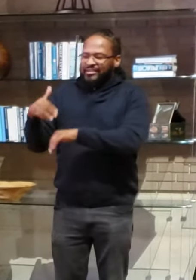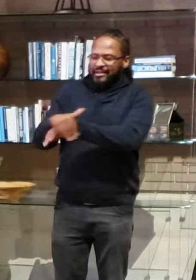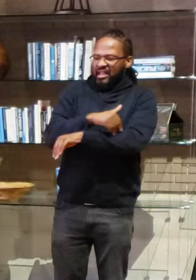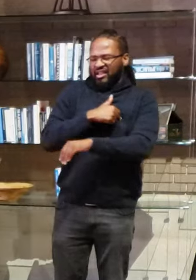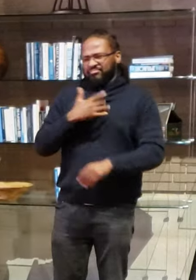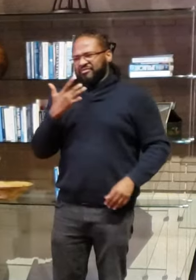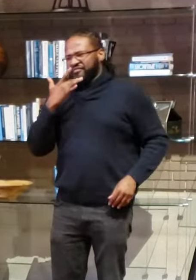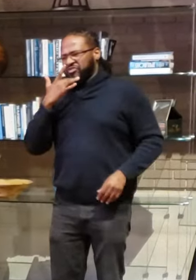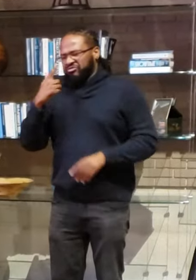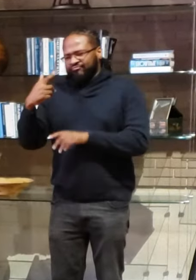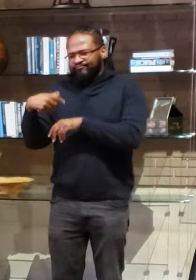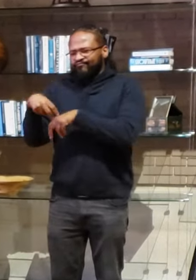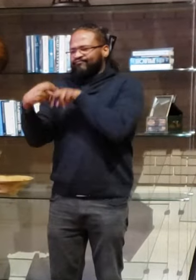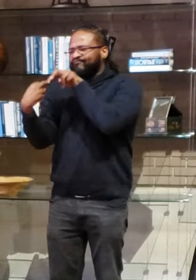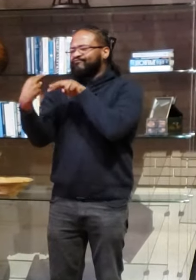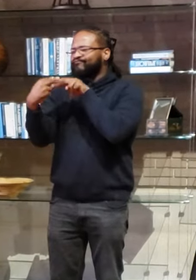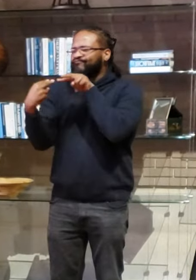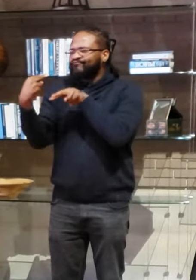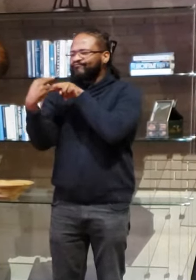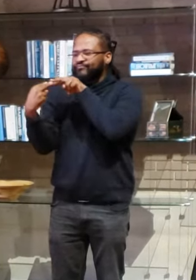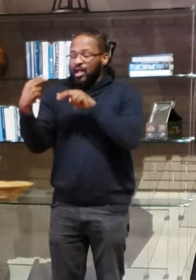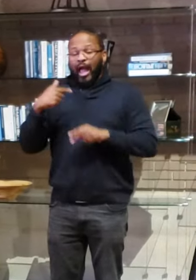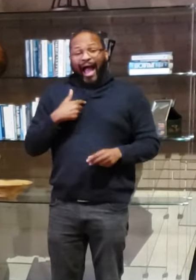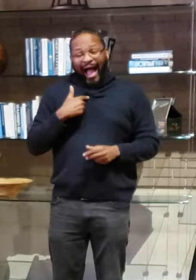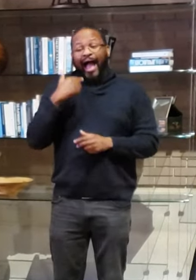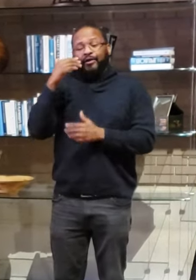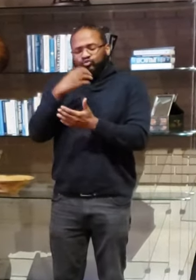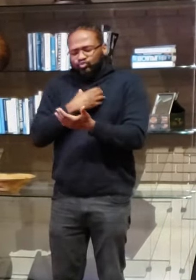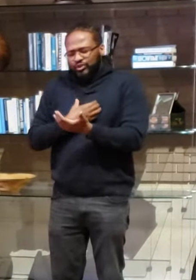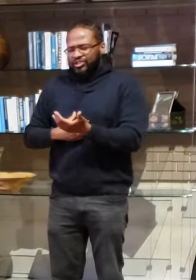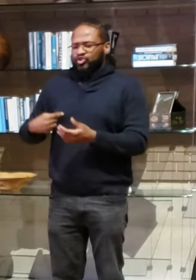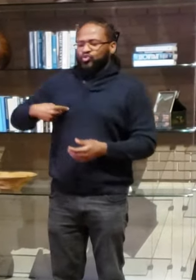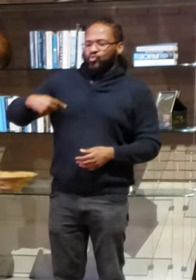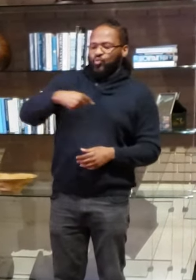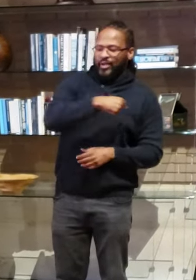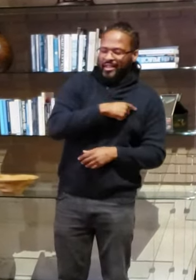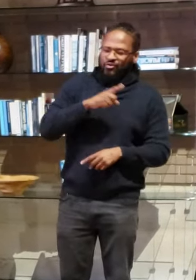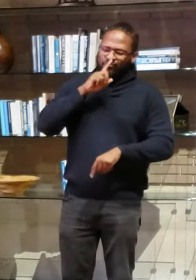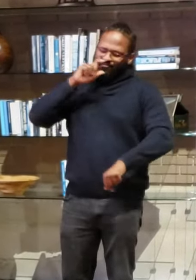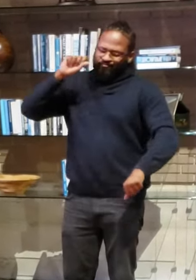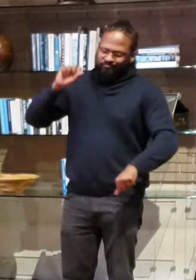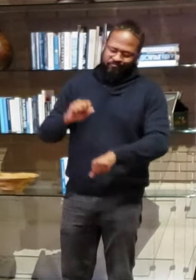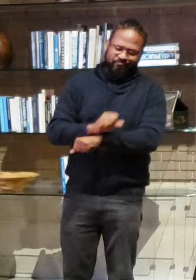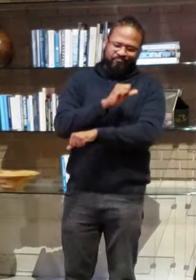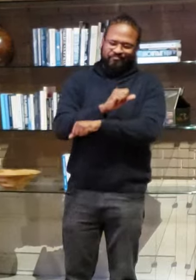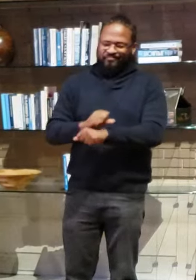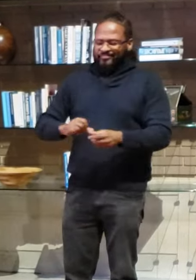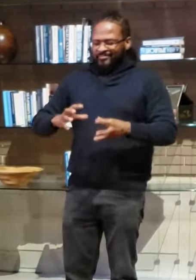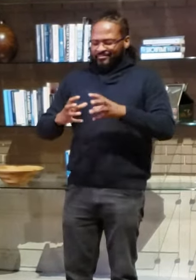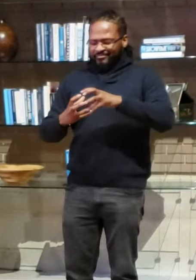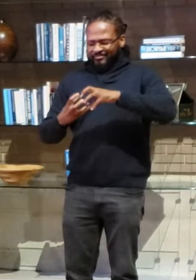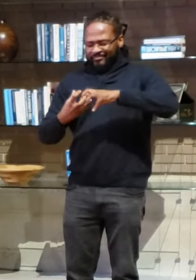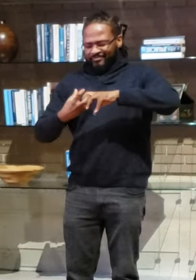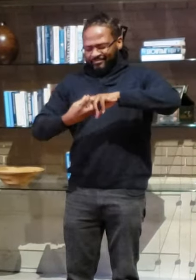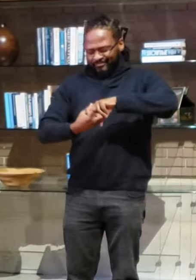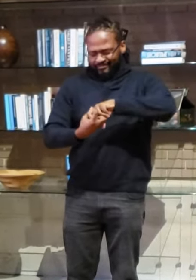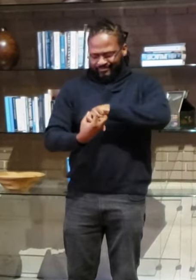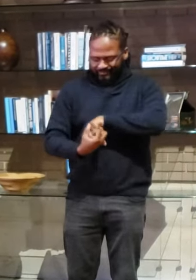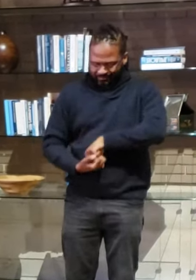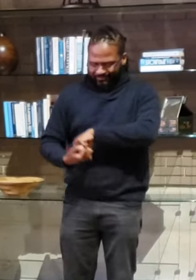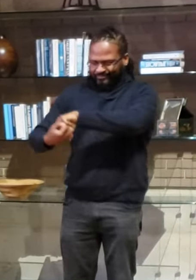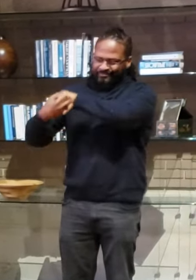I wish there were a ball of twine so that our feelings could intertwine with our legs, arms,